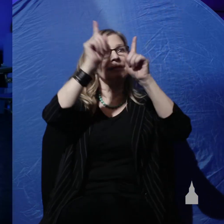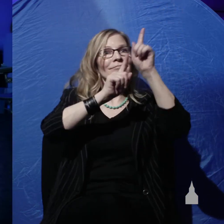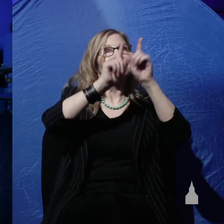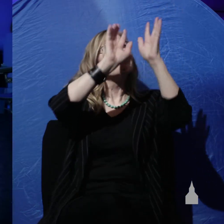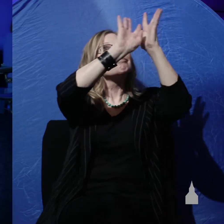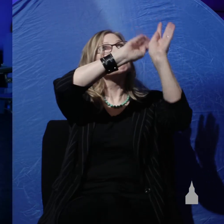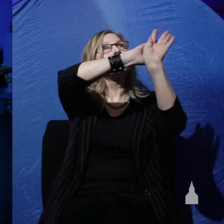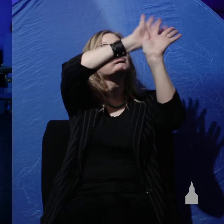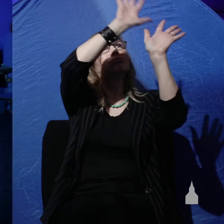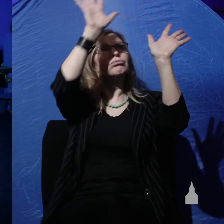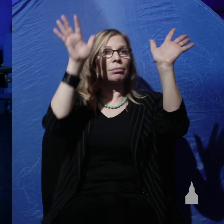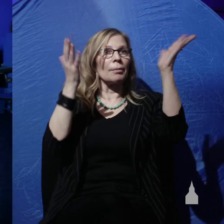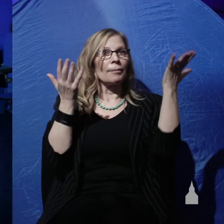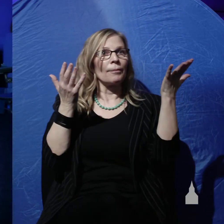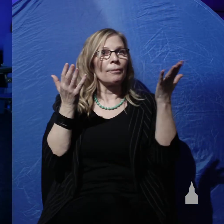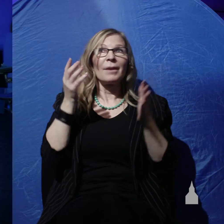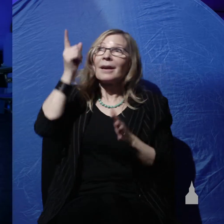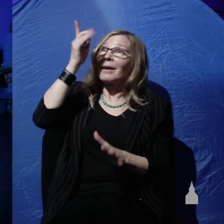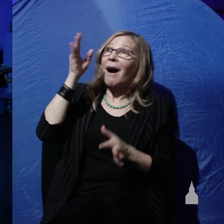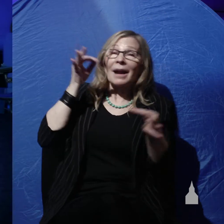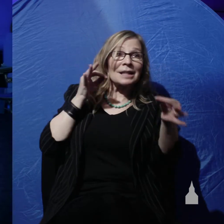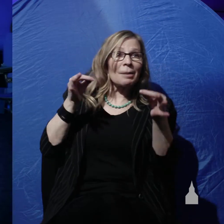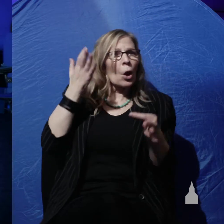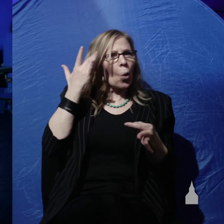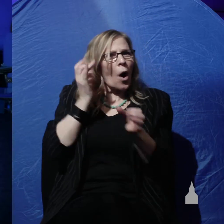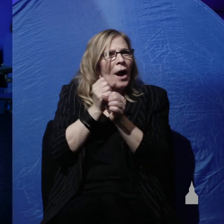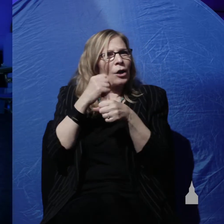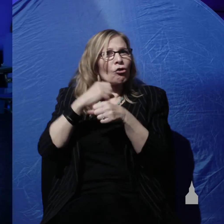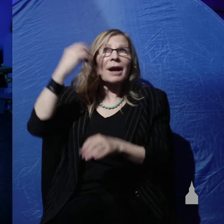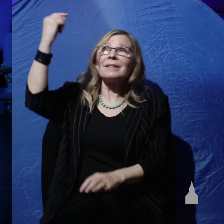why he created the sun, moon, and stars. It's so that we could measure